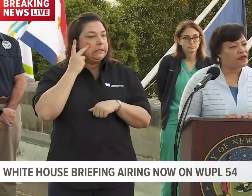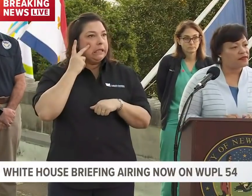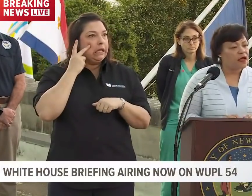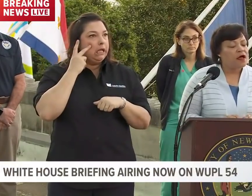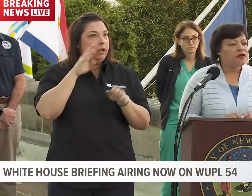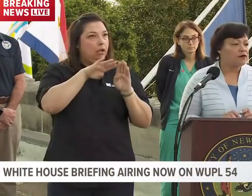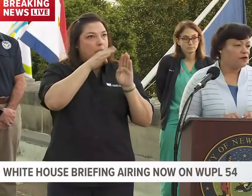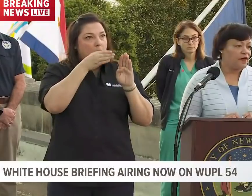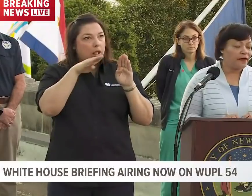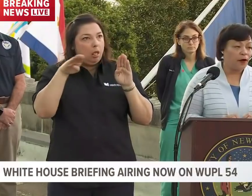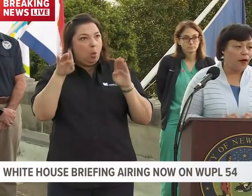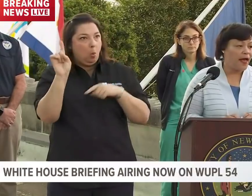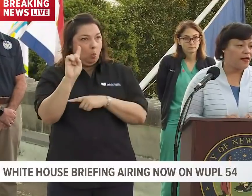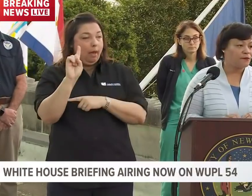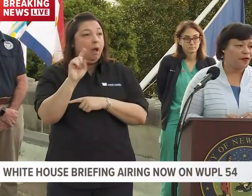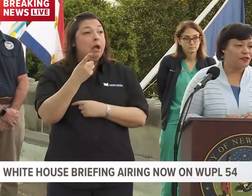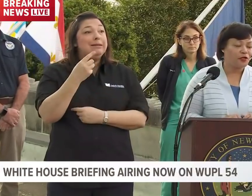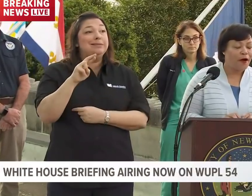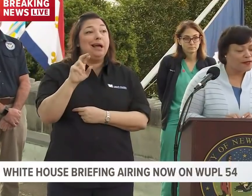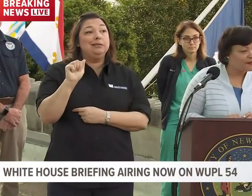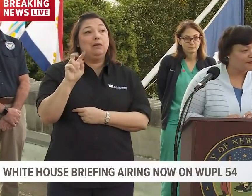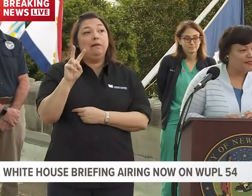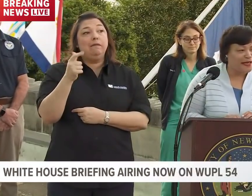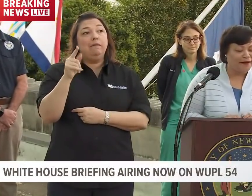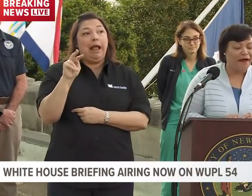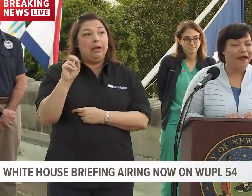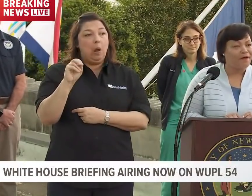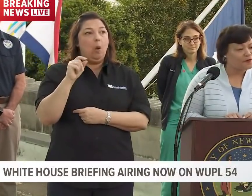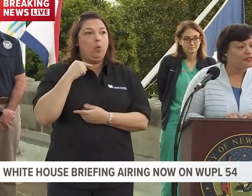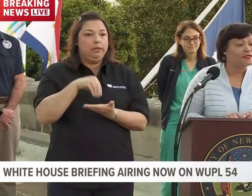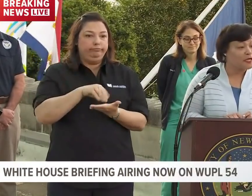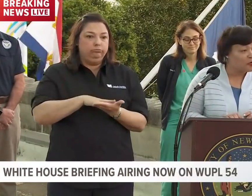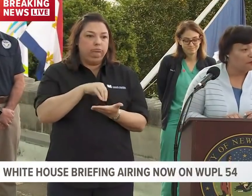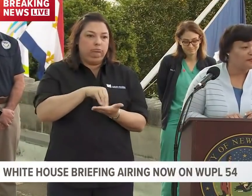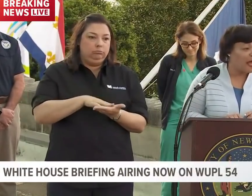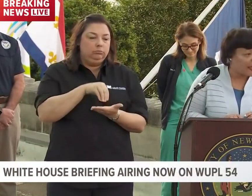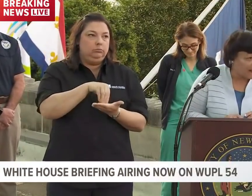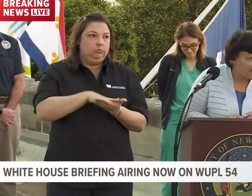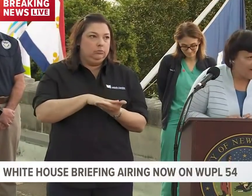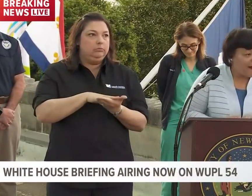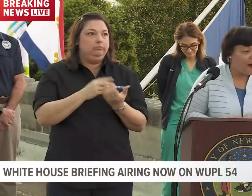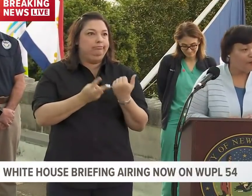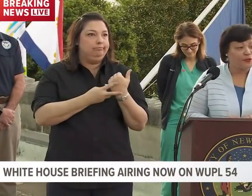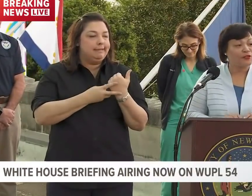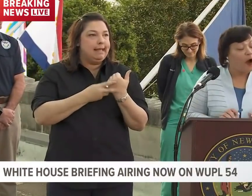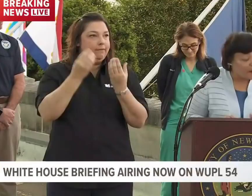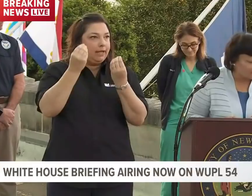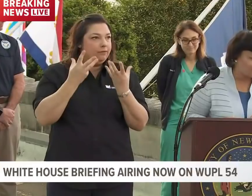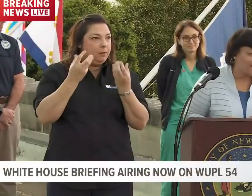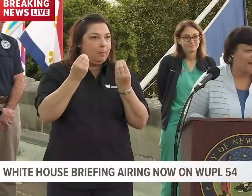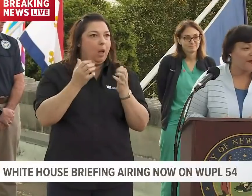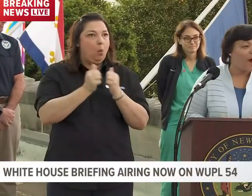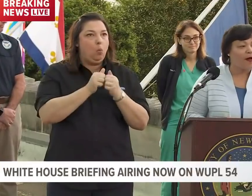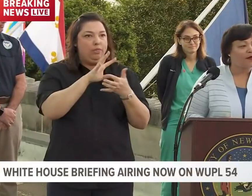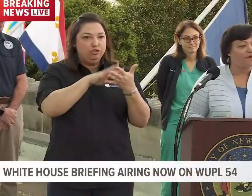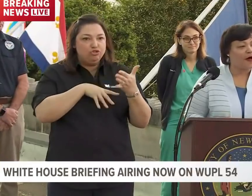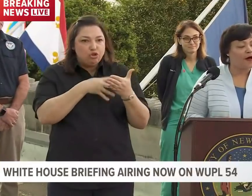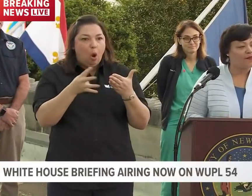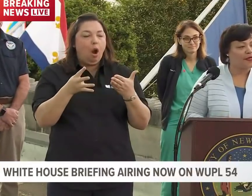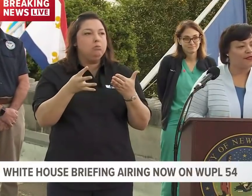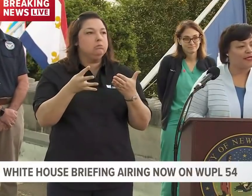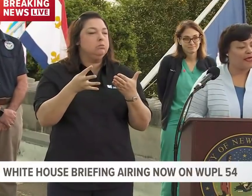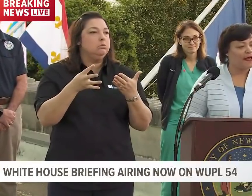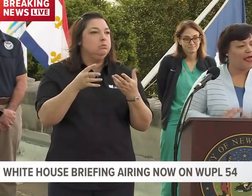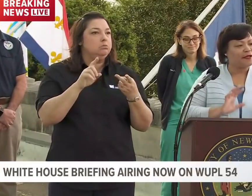curve is. Dr. Vegno has been charting this data every single day with charts and all of